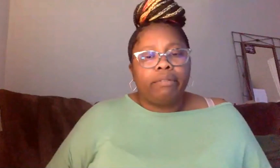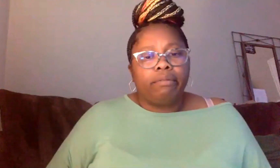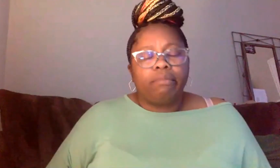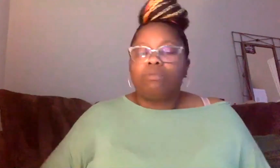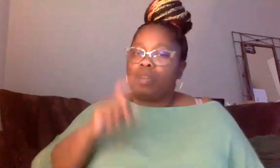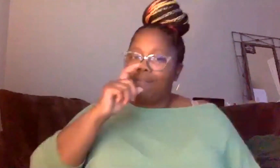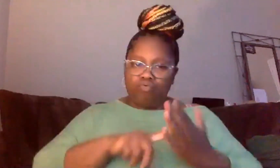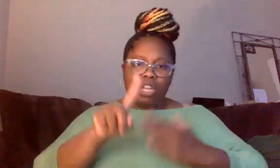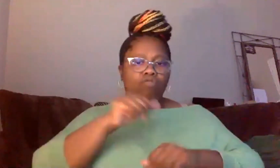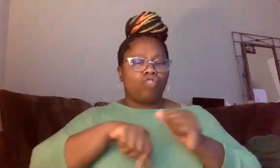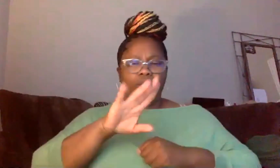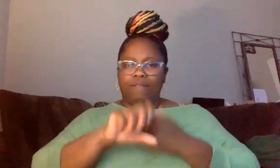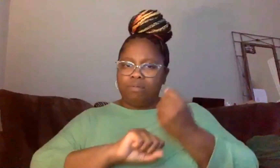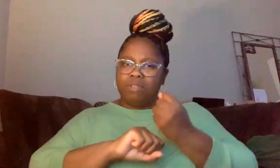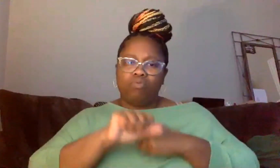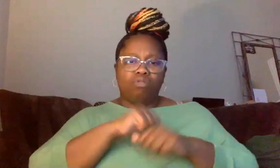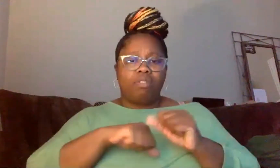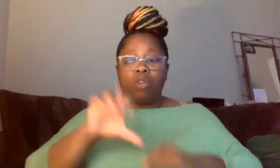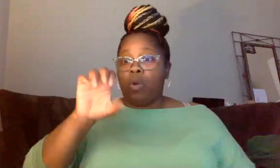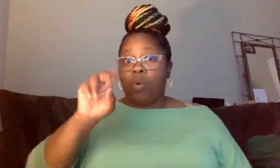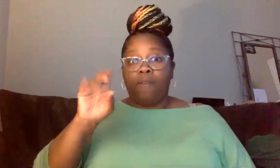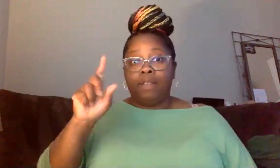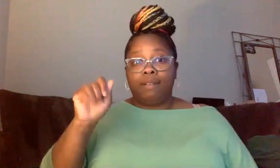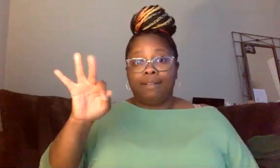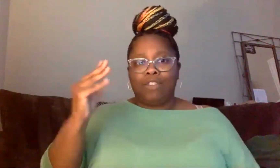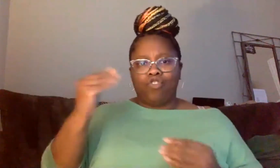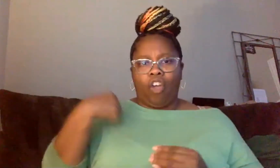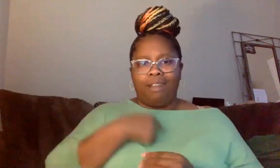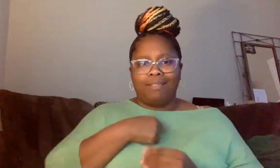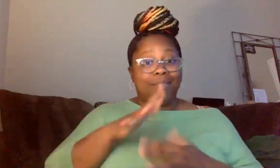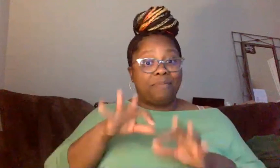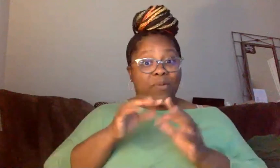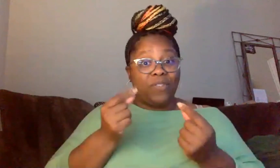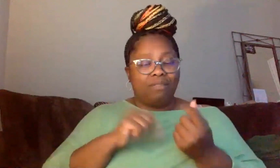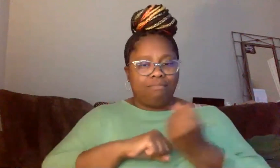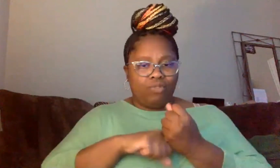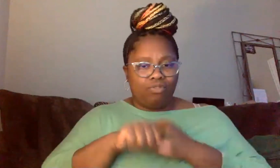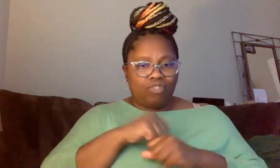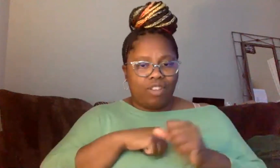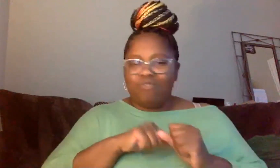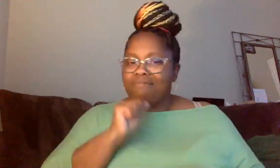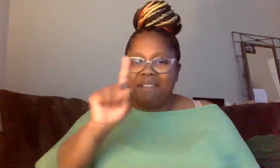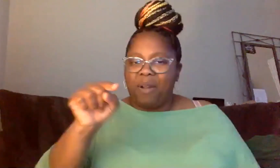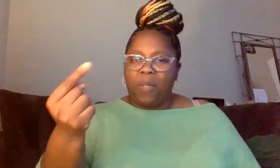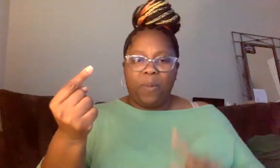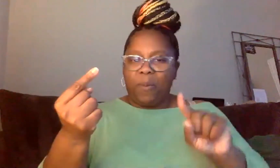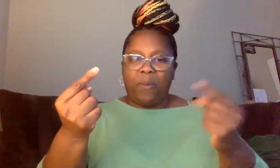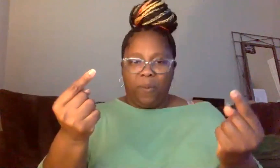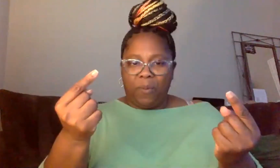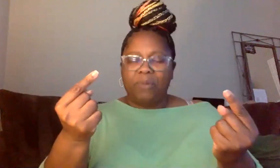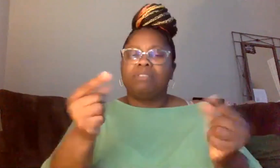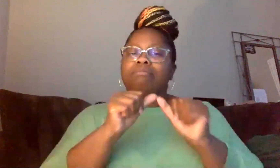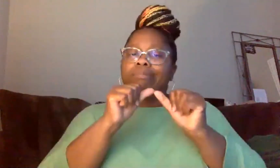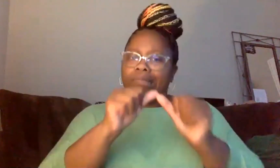each other. We have to be there. And if one thing COVID-19 taught us this to be there for each other, uh, we're not in this alone. So, um, continue to